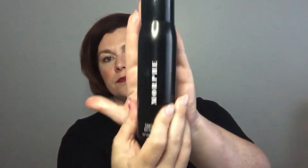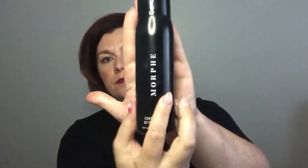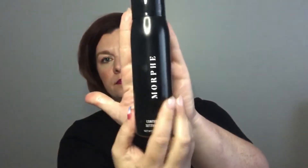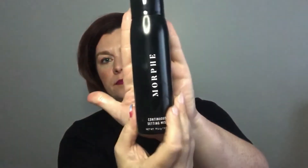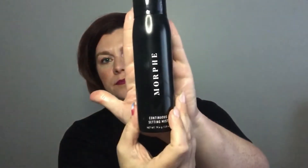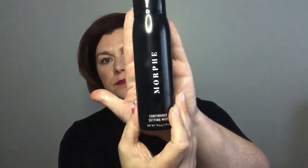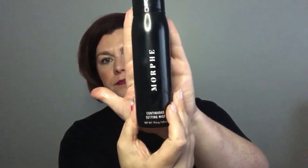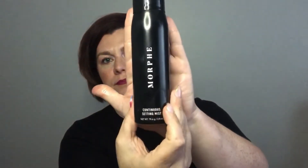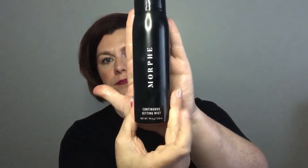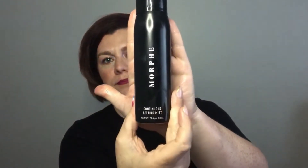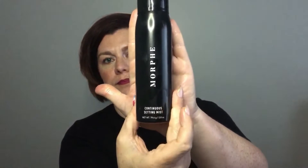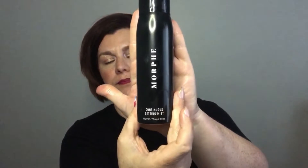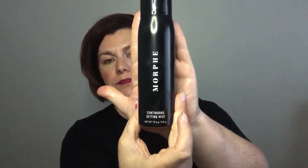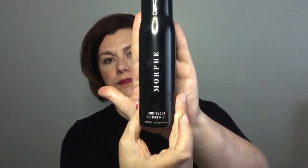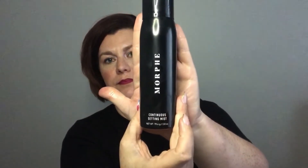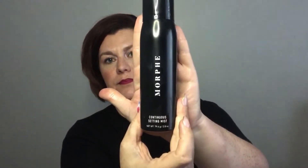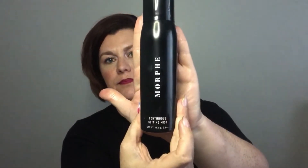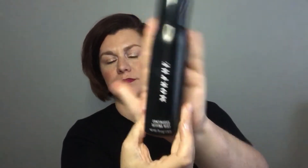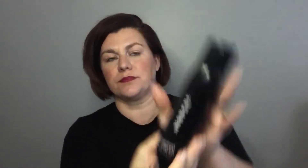this is the morphe continuous setting mist